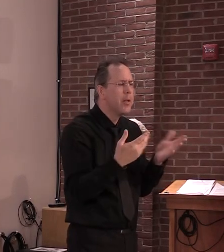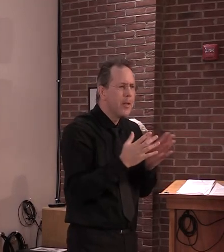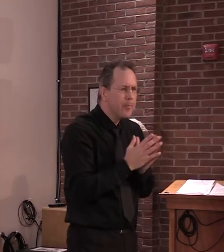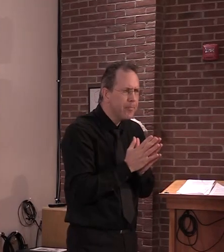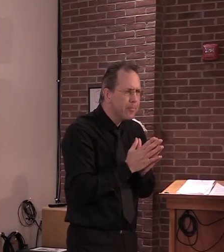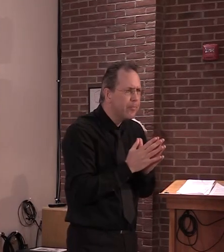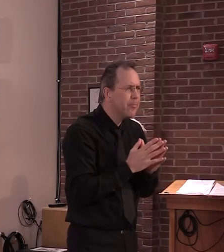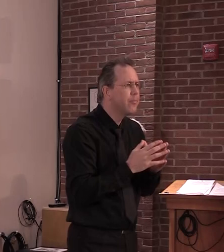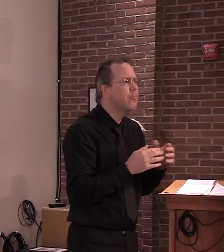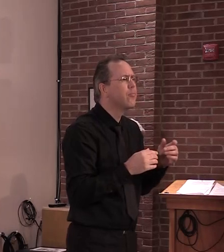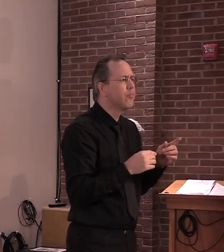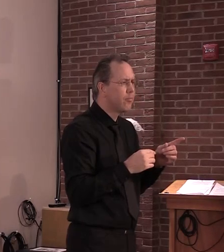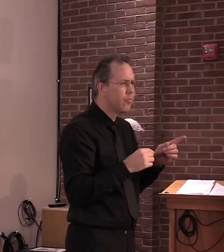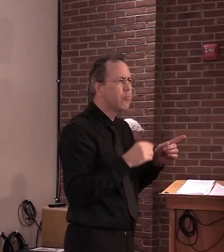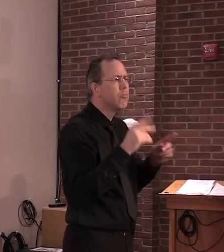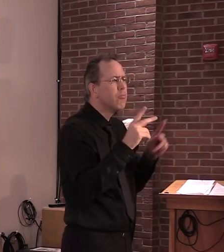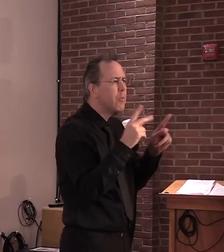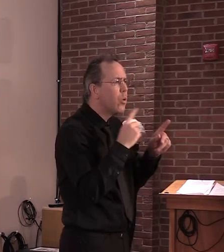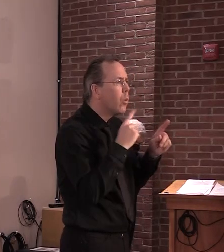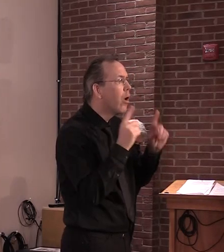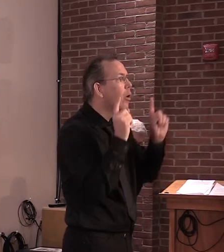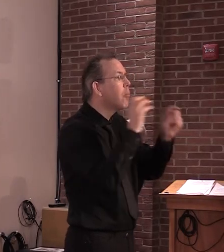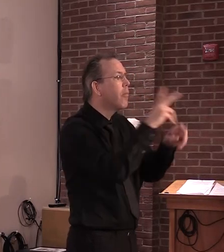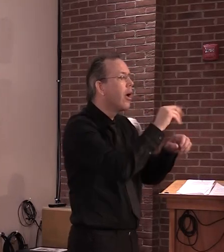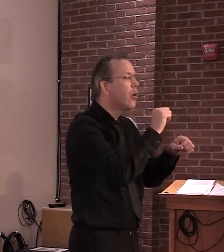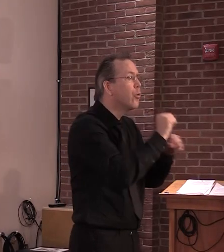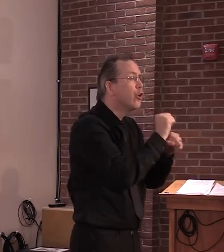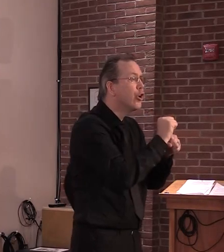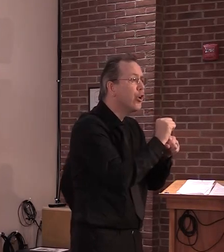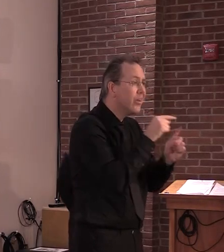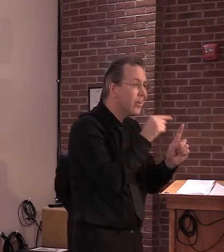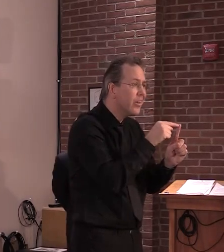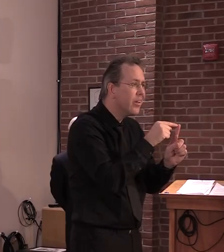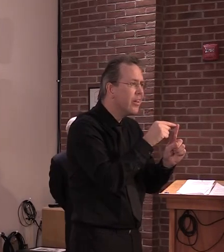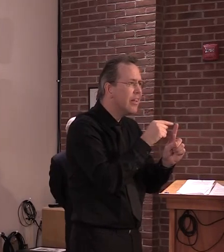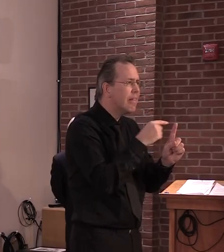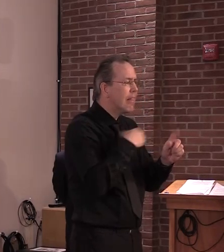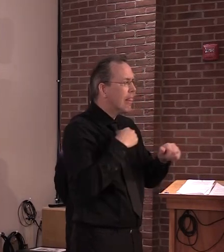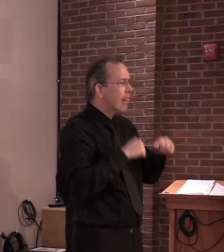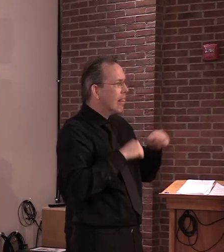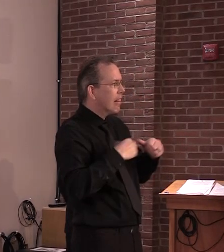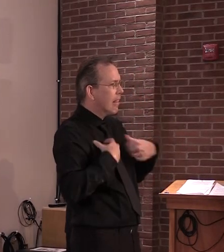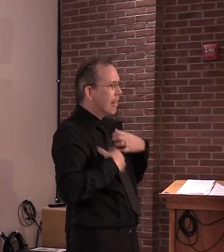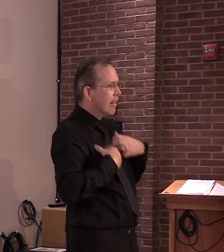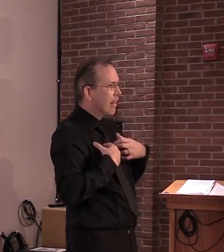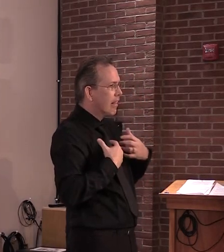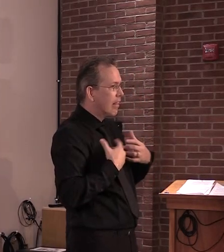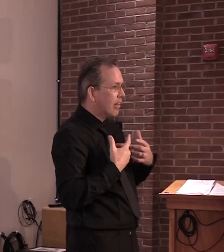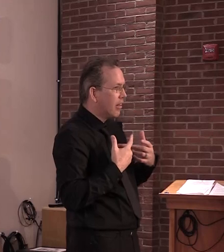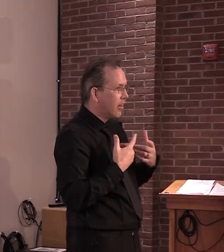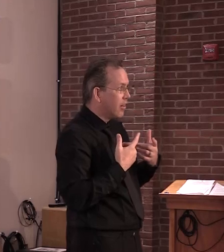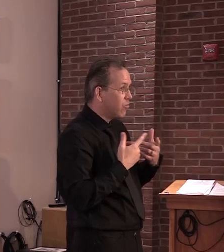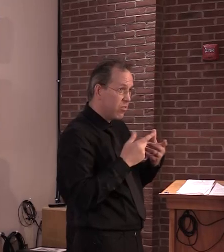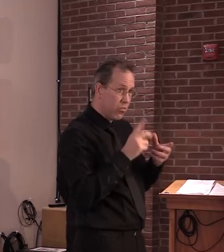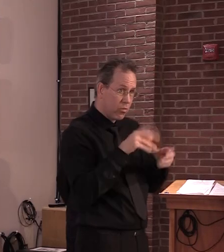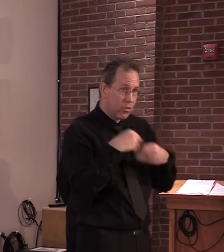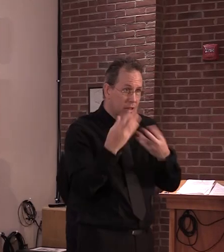where someone's getting a facial, per se, they're probably not wearing their mask for that. So how do you, how do you kind of